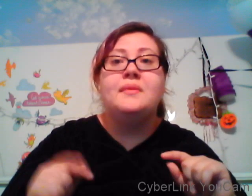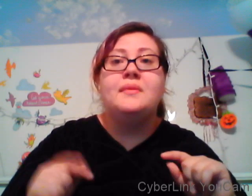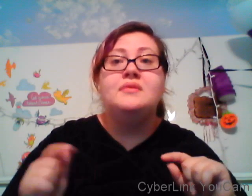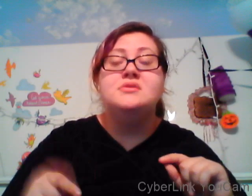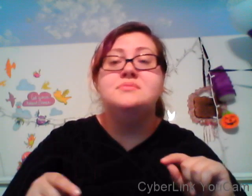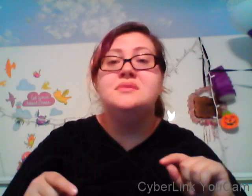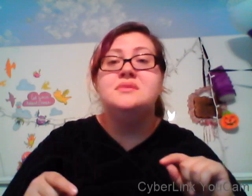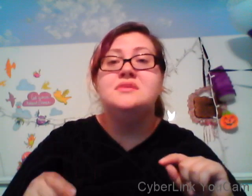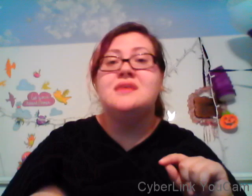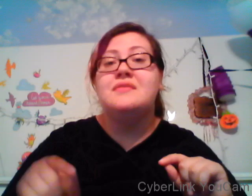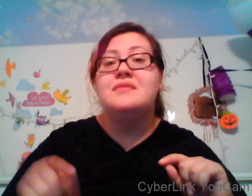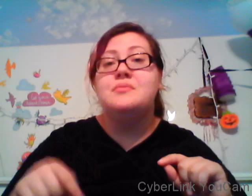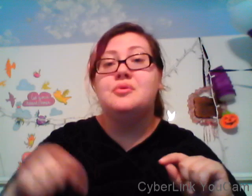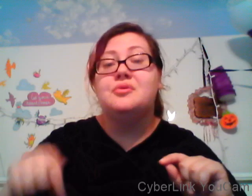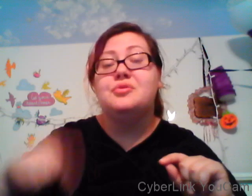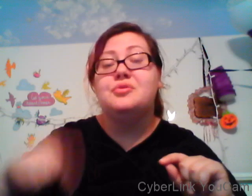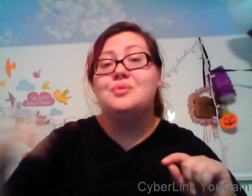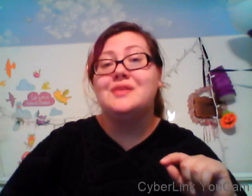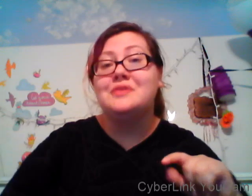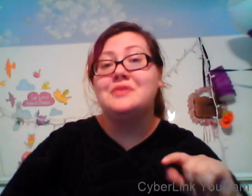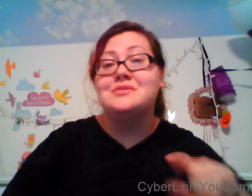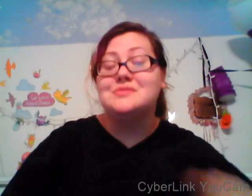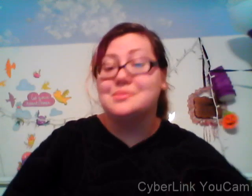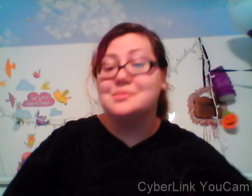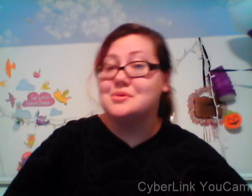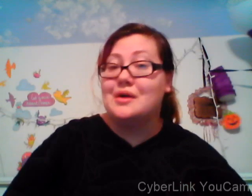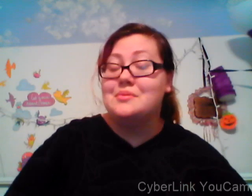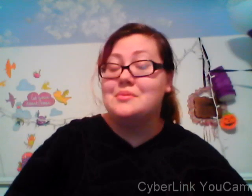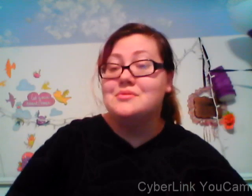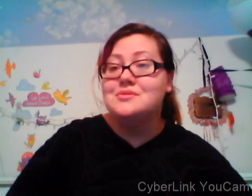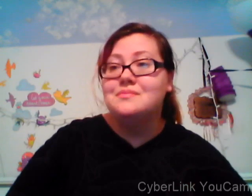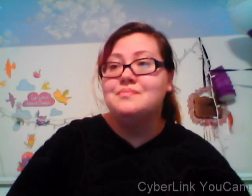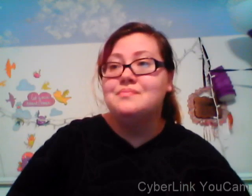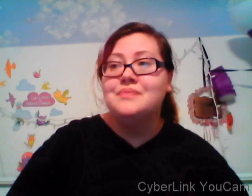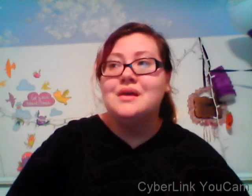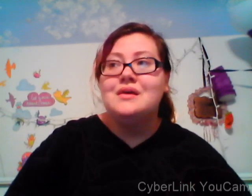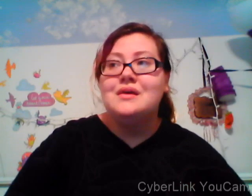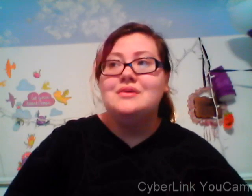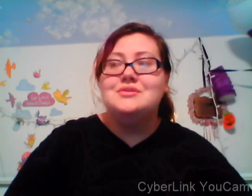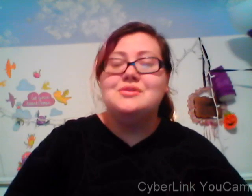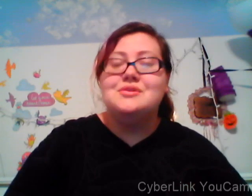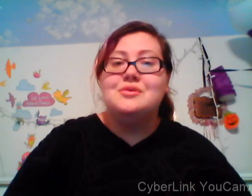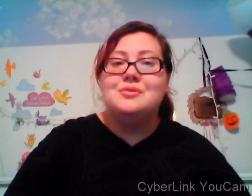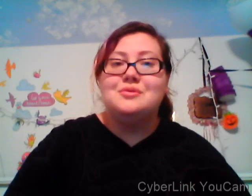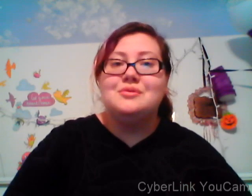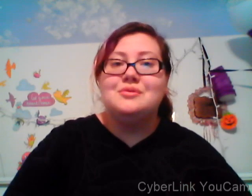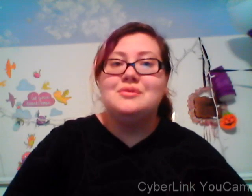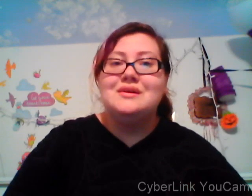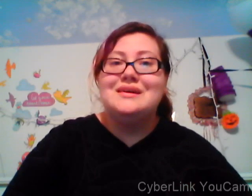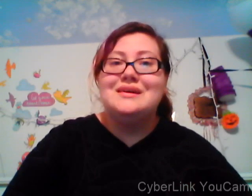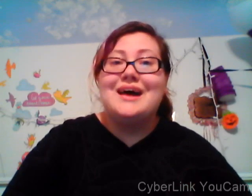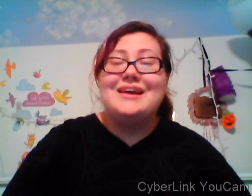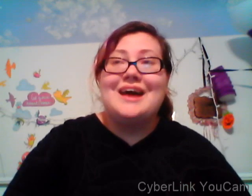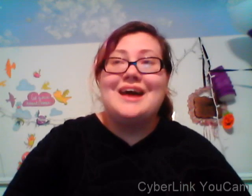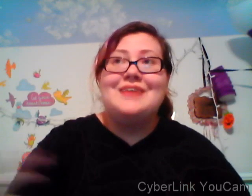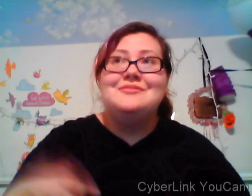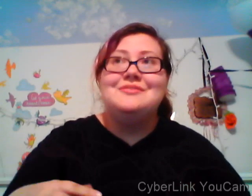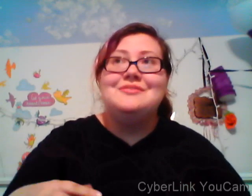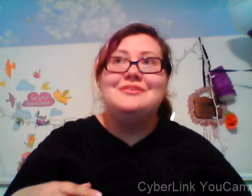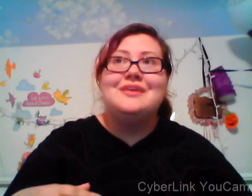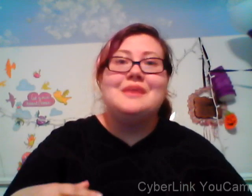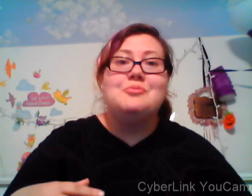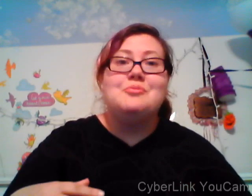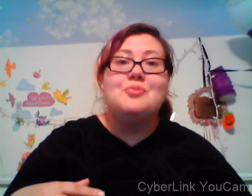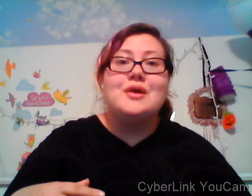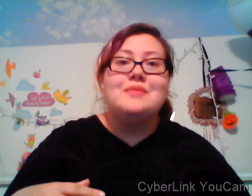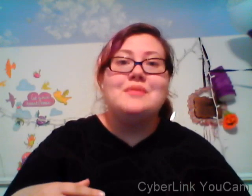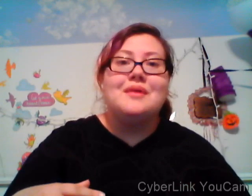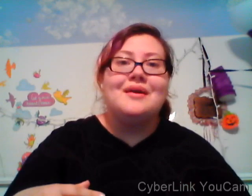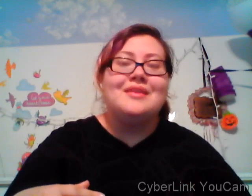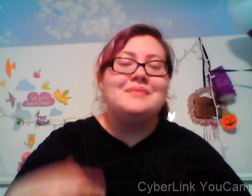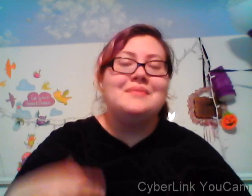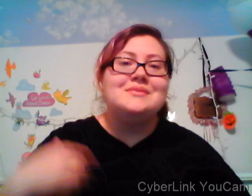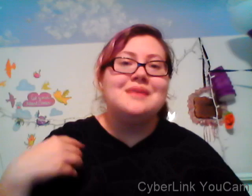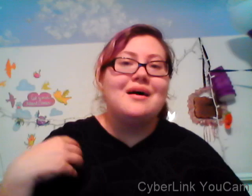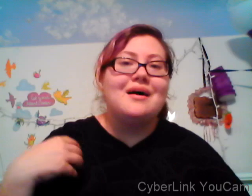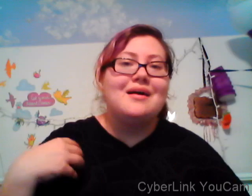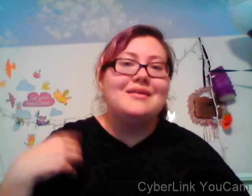stop because I wasn't popular and apparently every YouTuber I have ever watched they have become popular within the